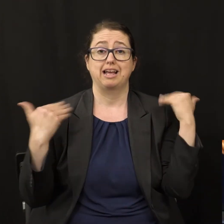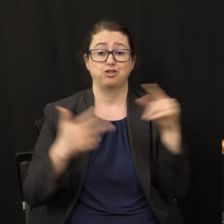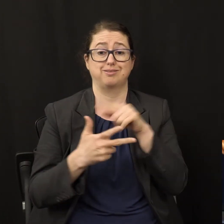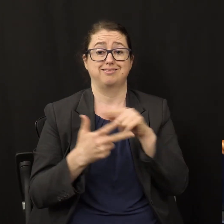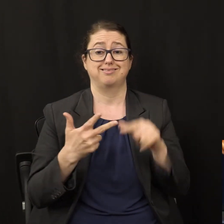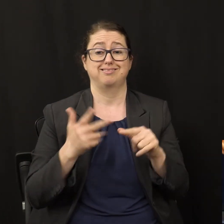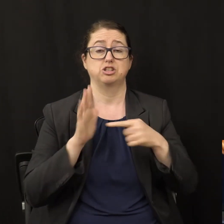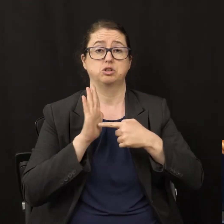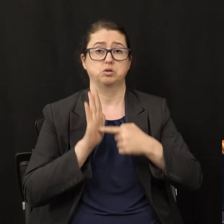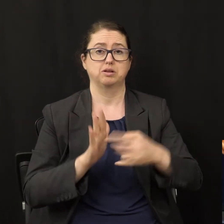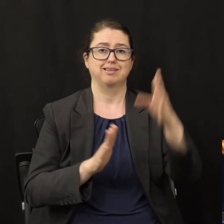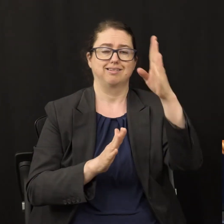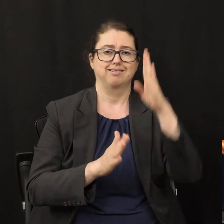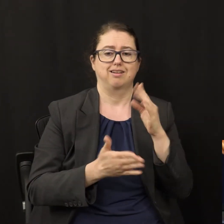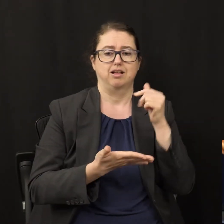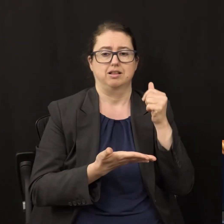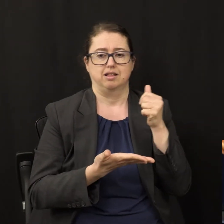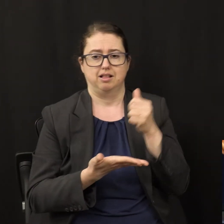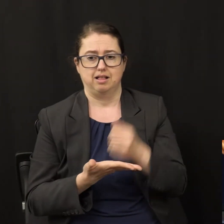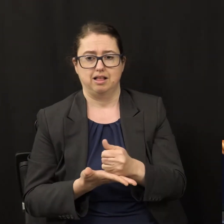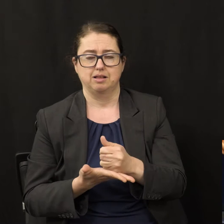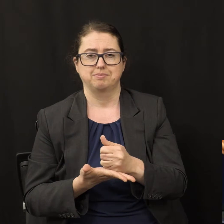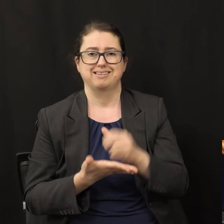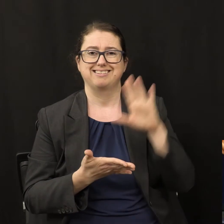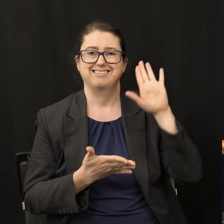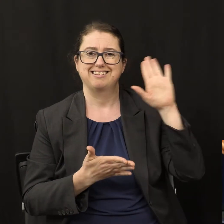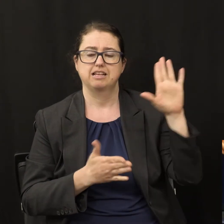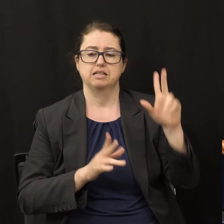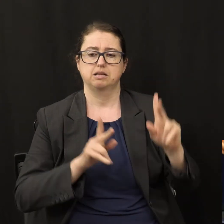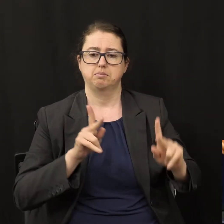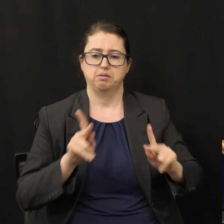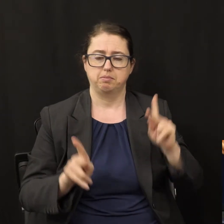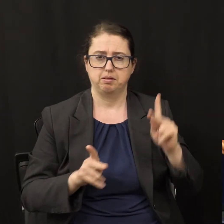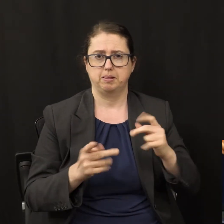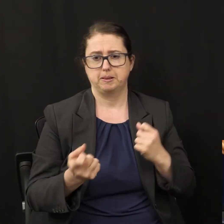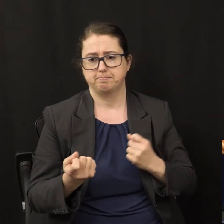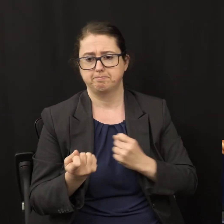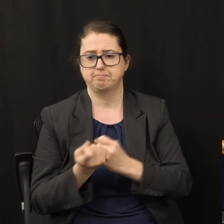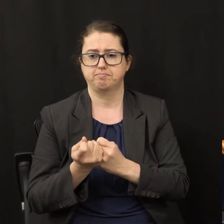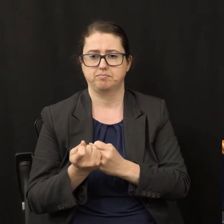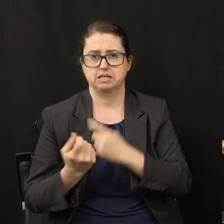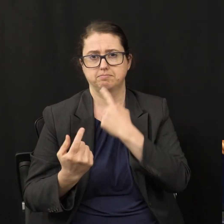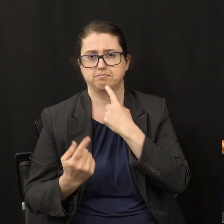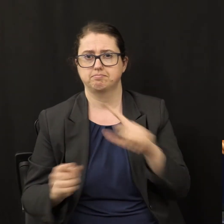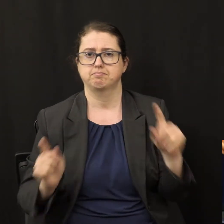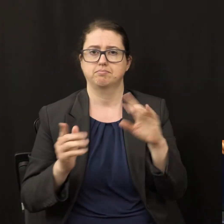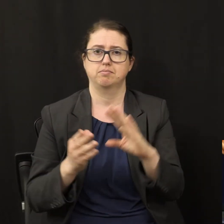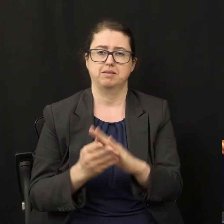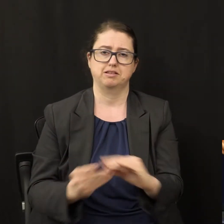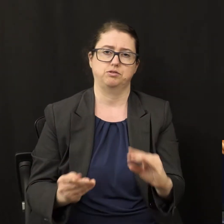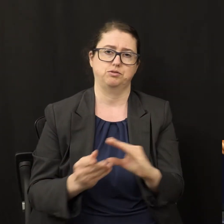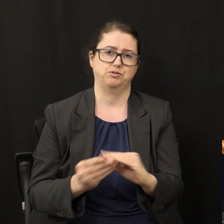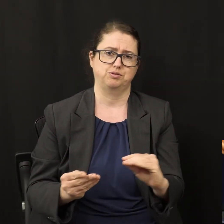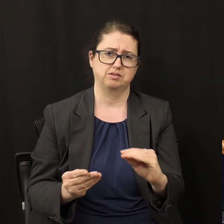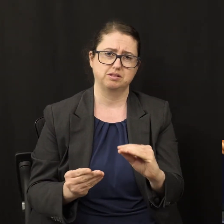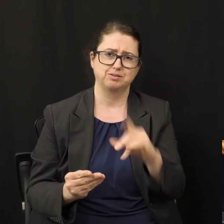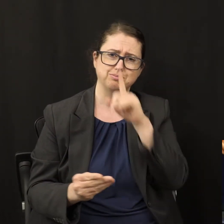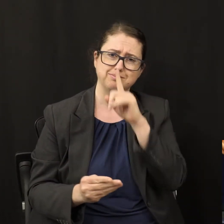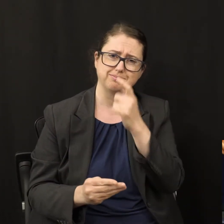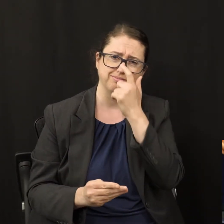helping his people proclaim these messages. It's interesting to notice that in the book